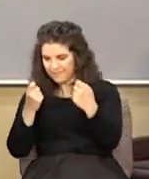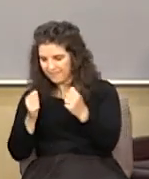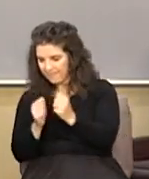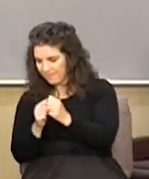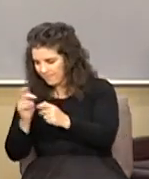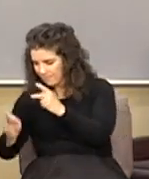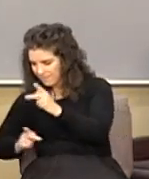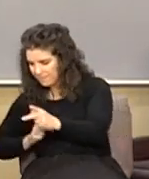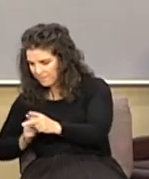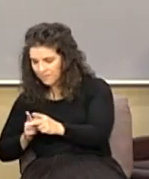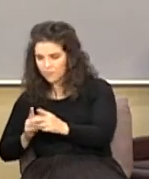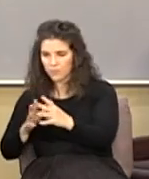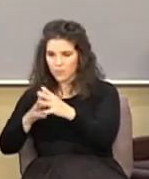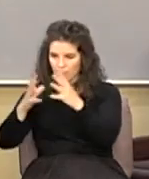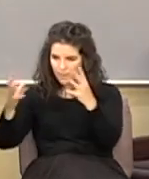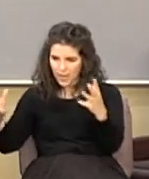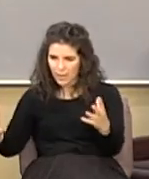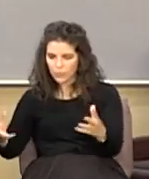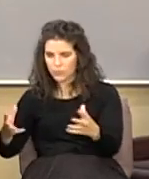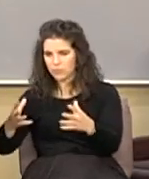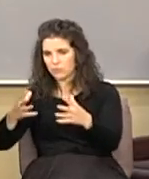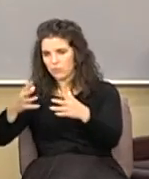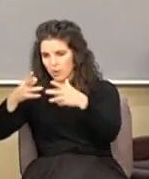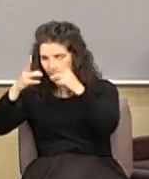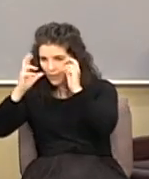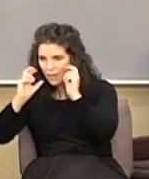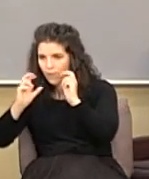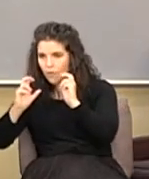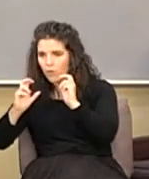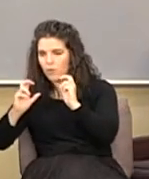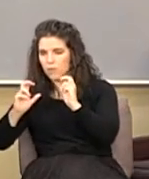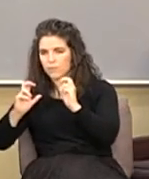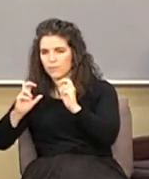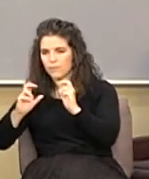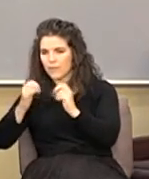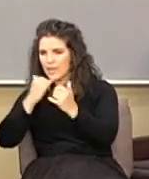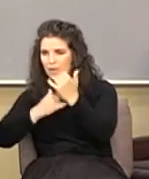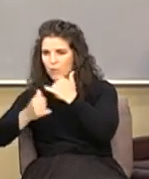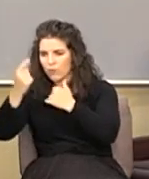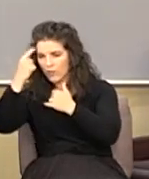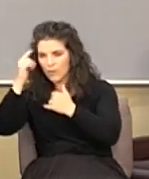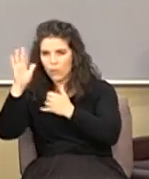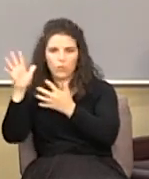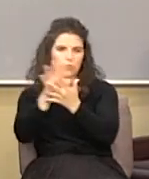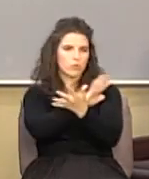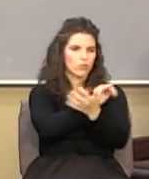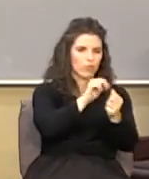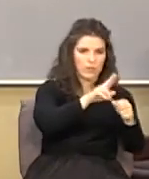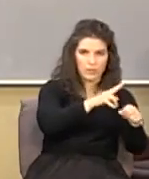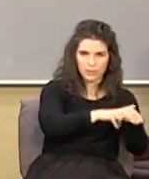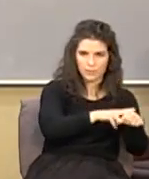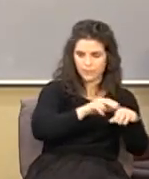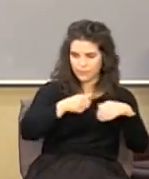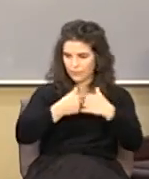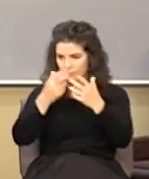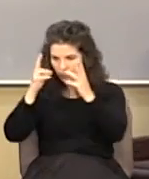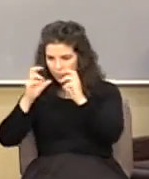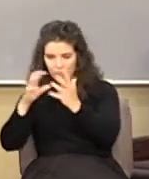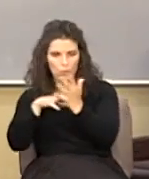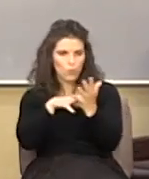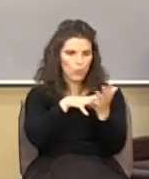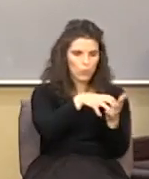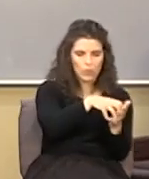evil era thinking is going to destroy the nation and that's how Satan weakens the nations